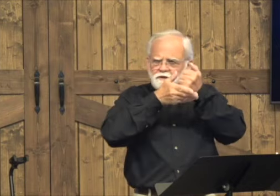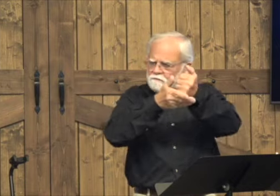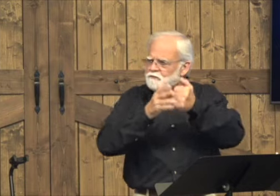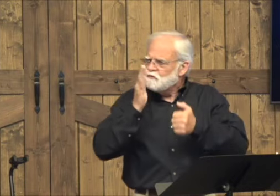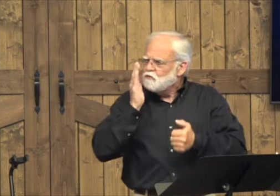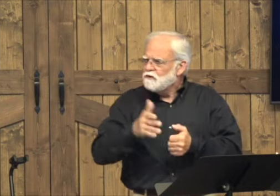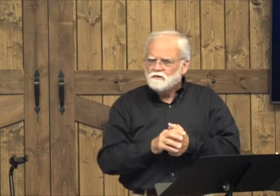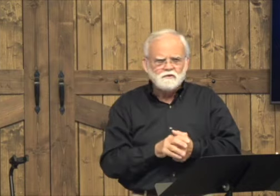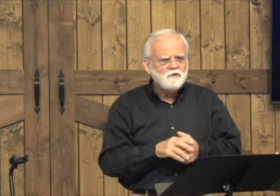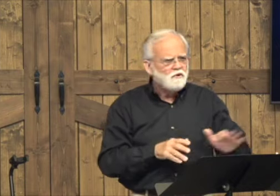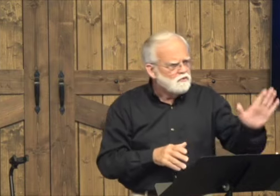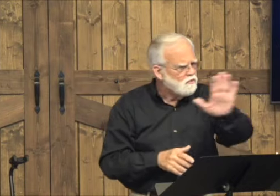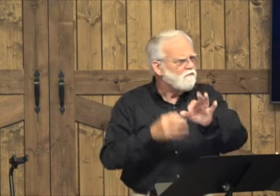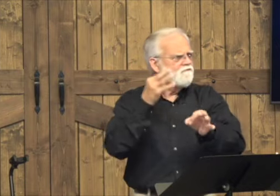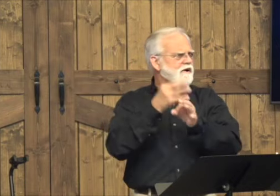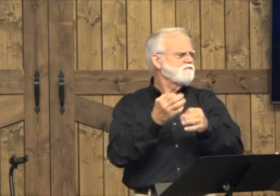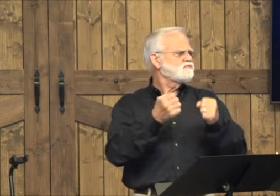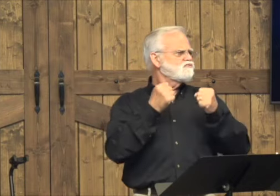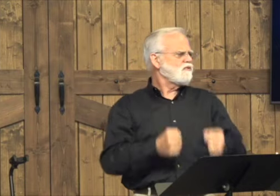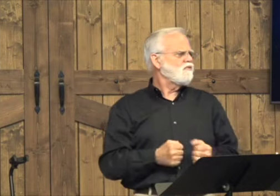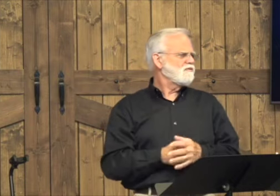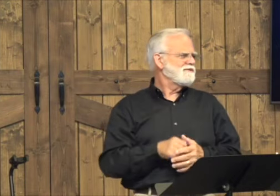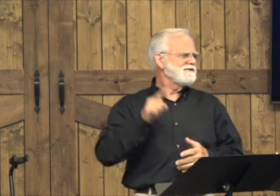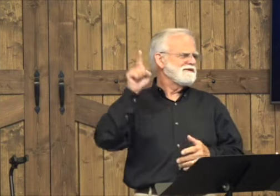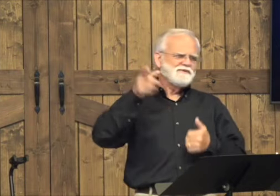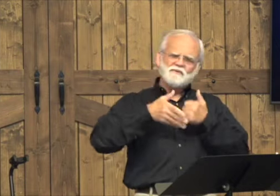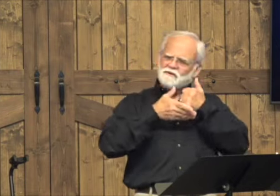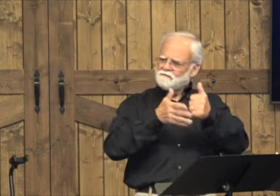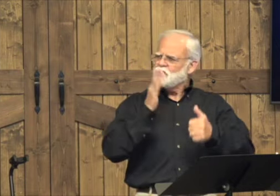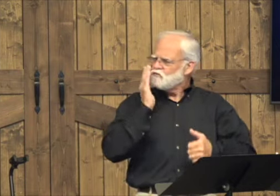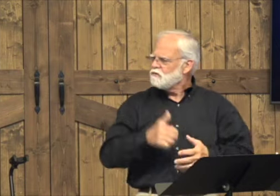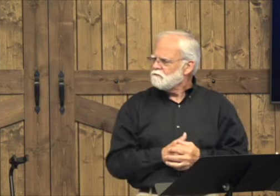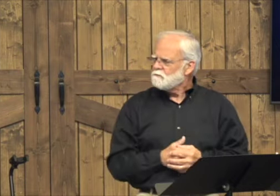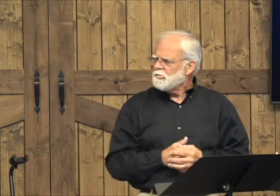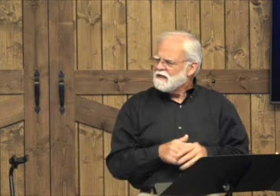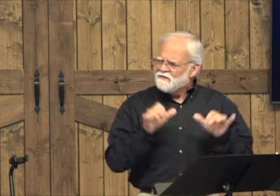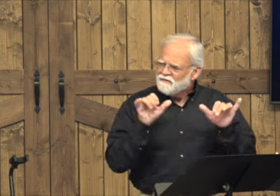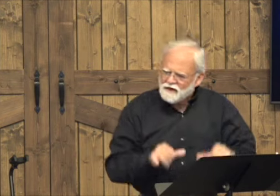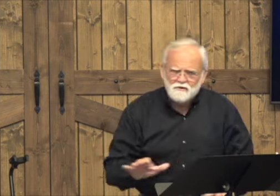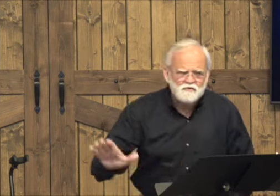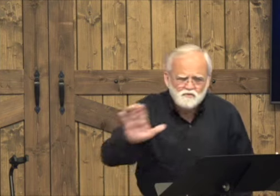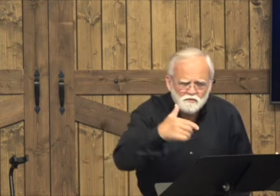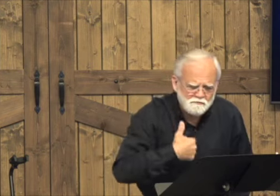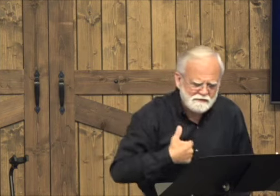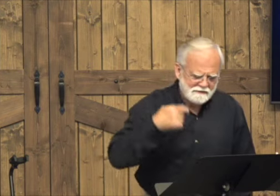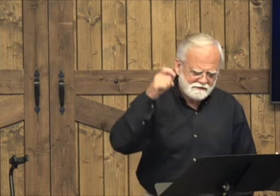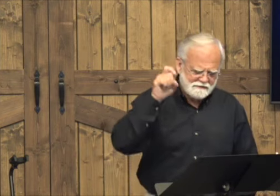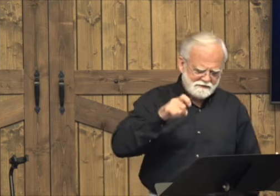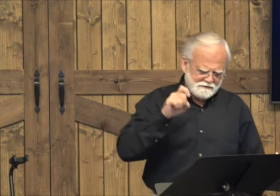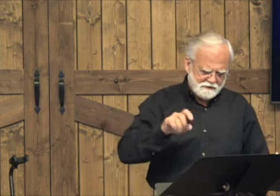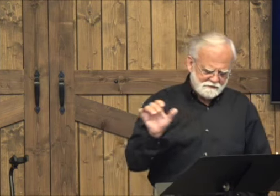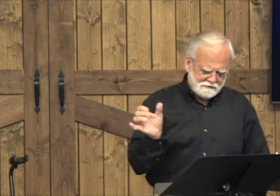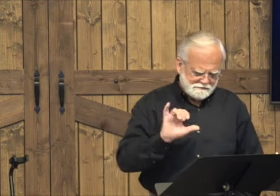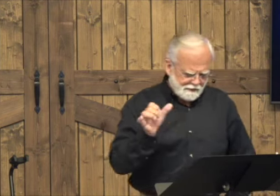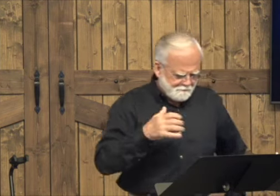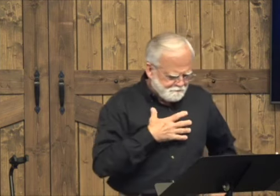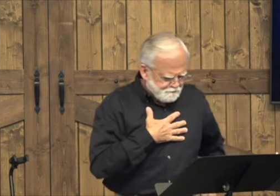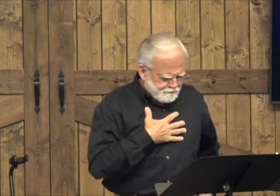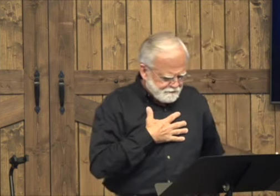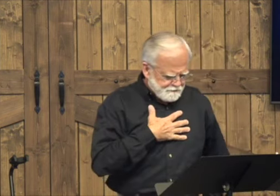But we need to know that He's always with us. When He is strong, He strong. And we need to depend